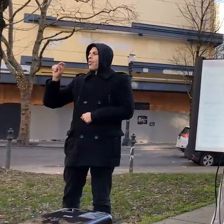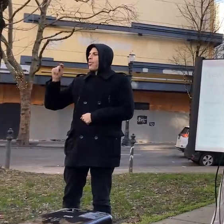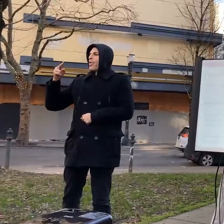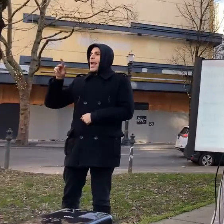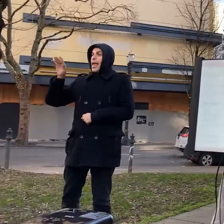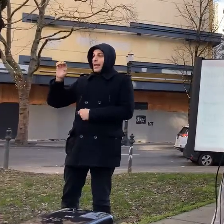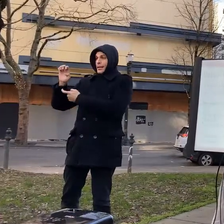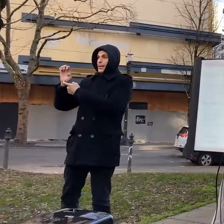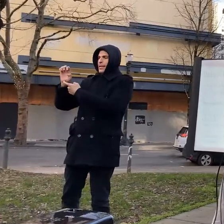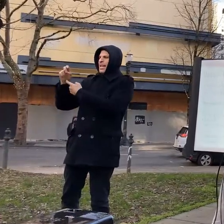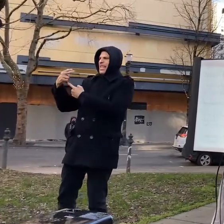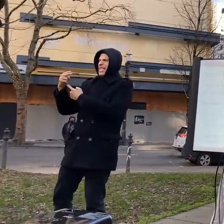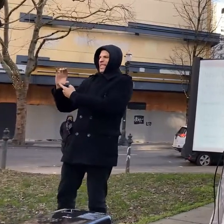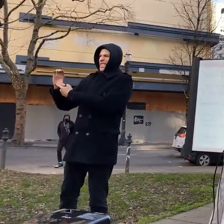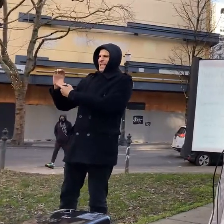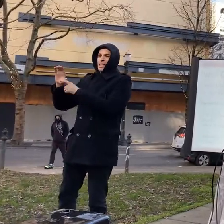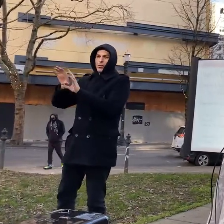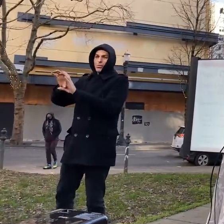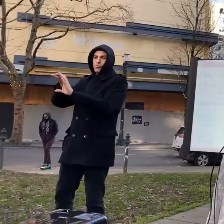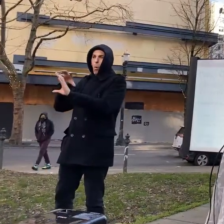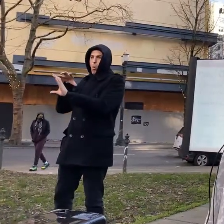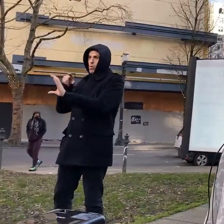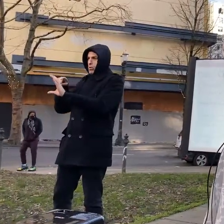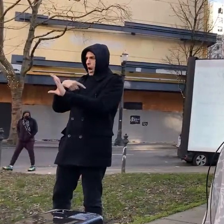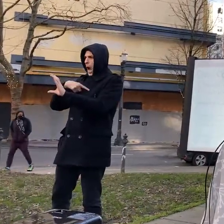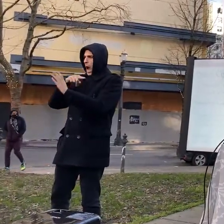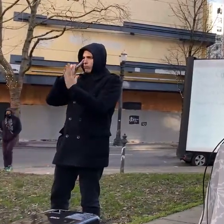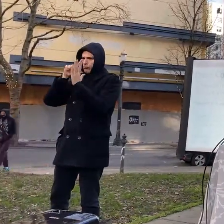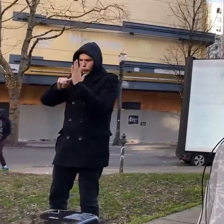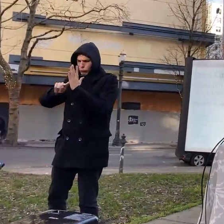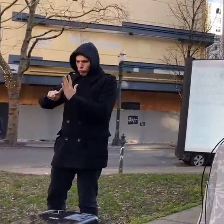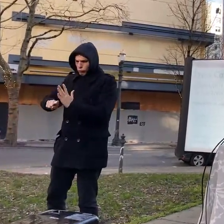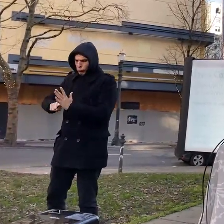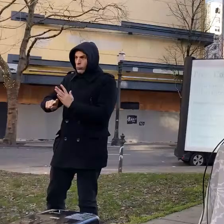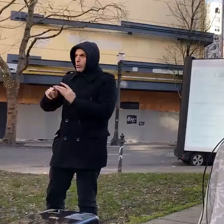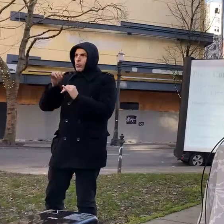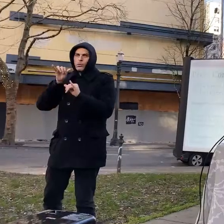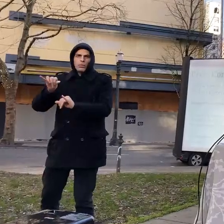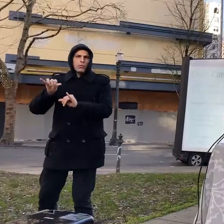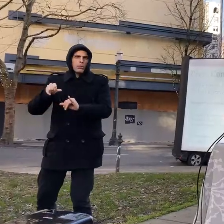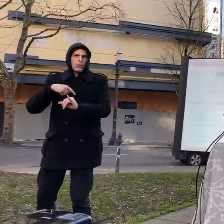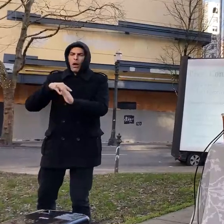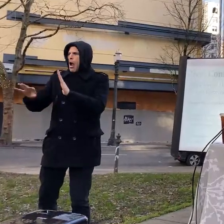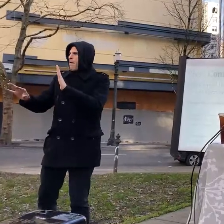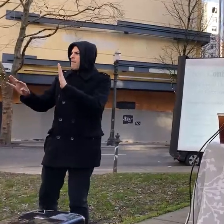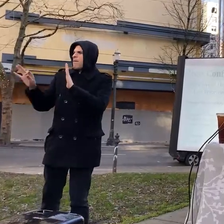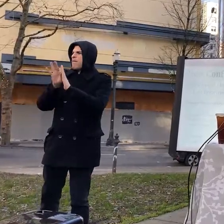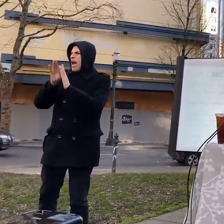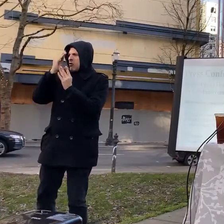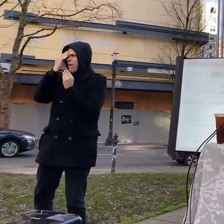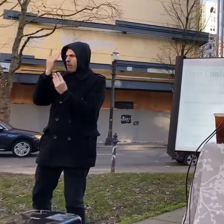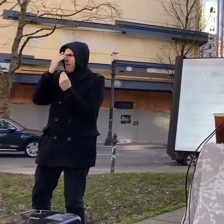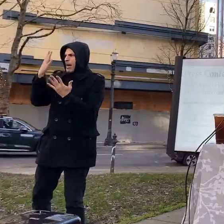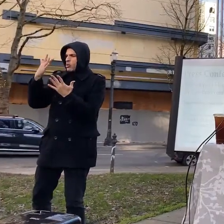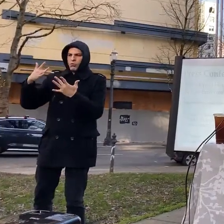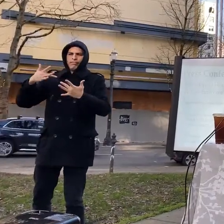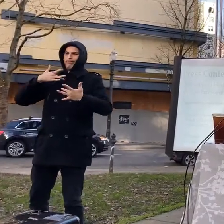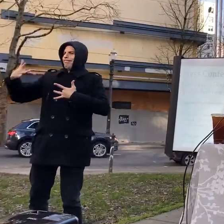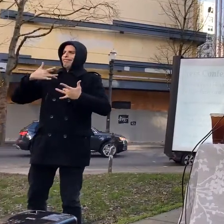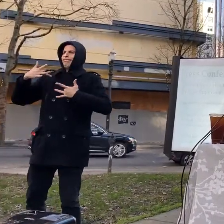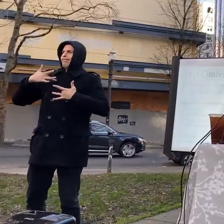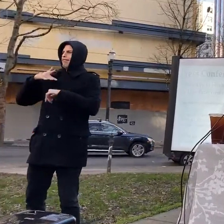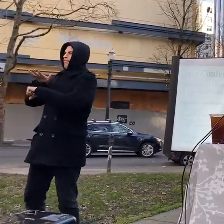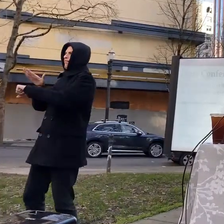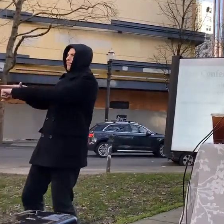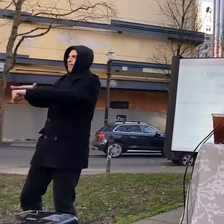retroactively explaining what happened when somebody died or was seriously injured um in some random place in